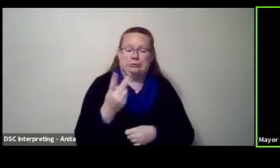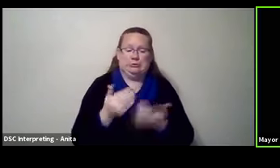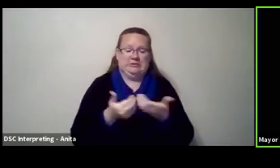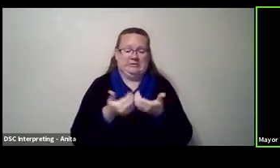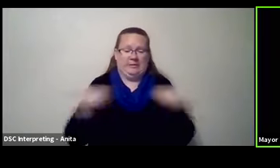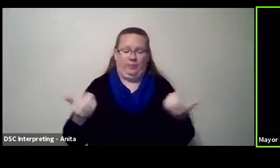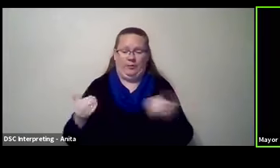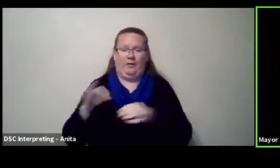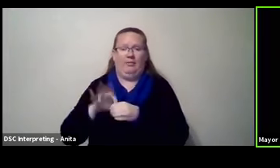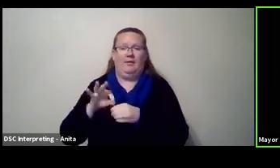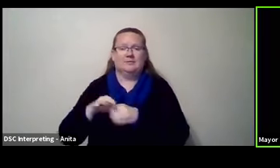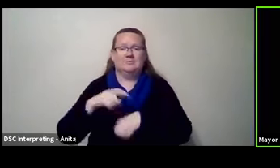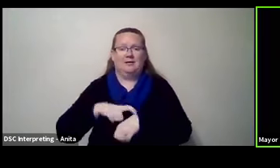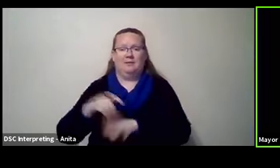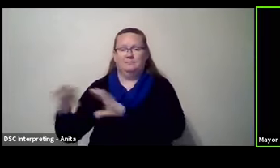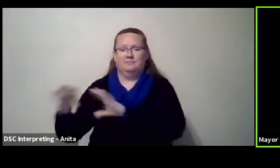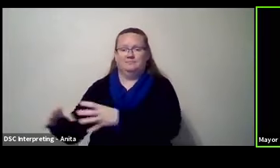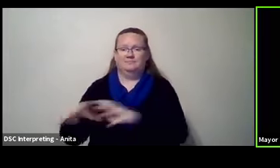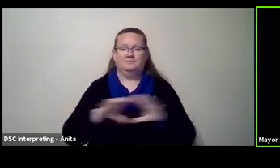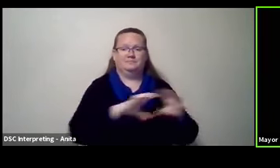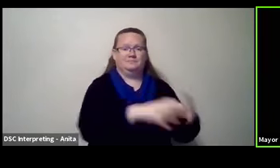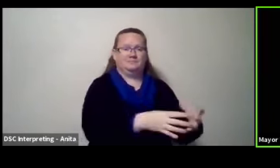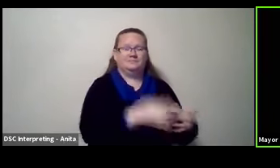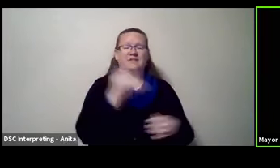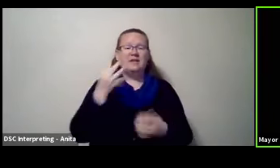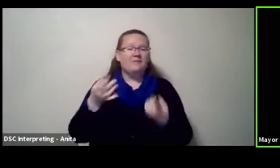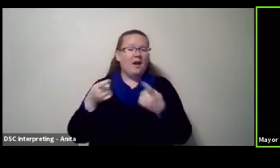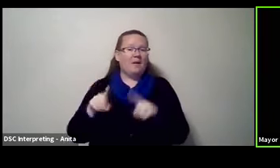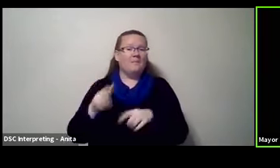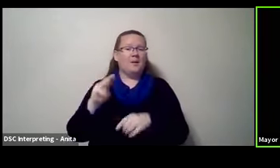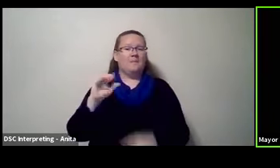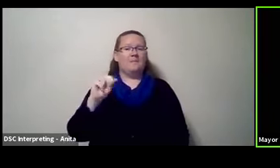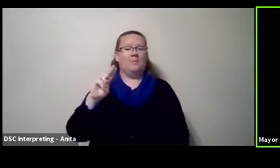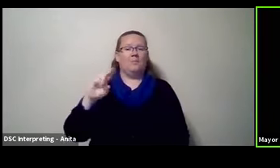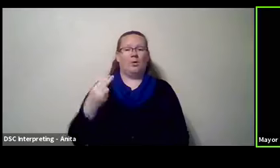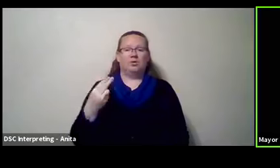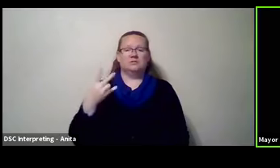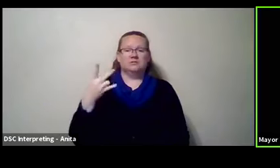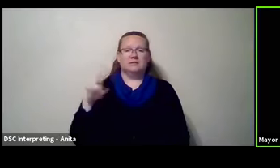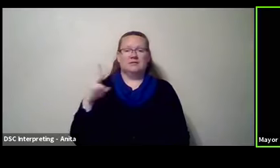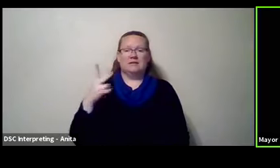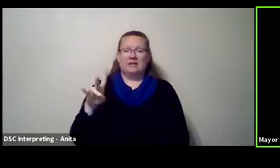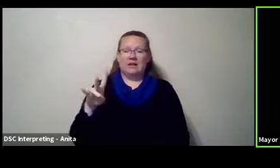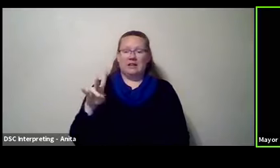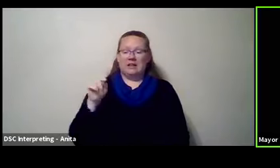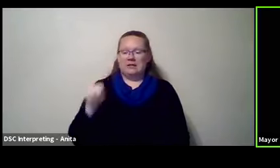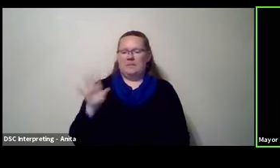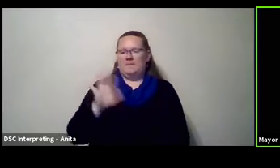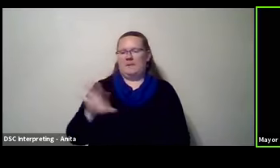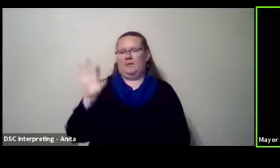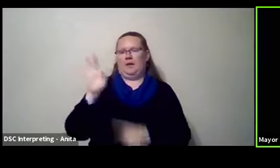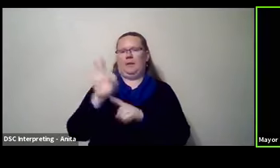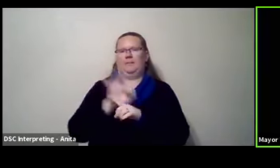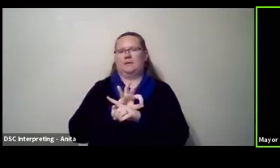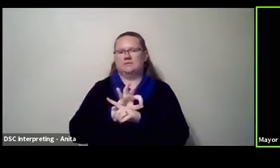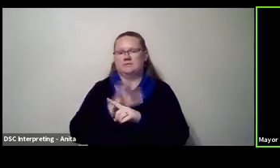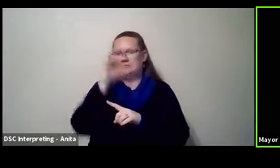You know, an election that would have taken place on March 17th as, you know, for nine months, we assumed it would,